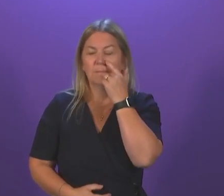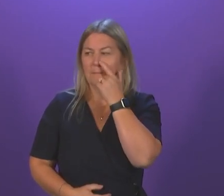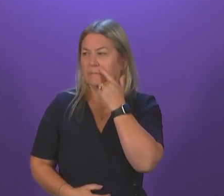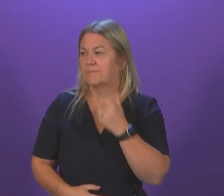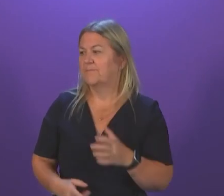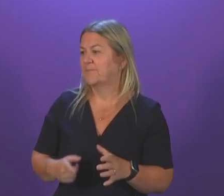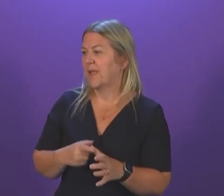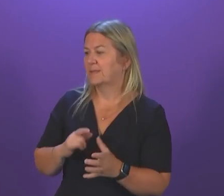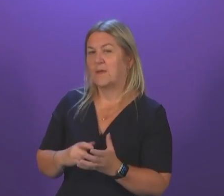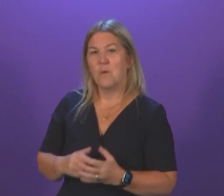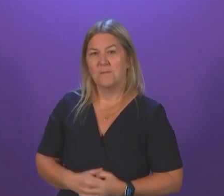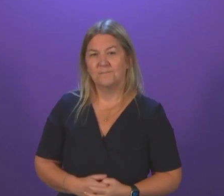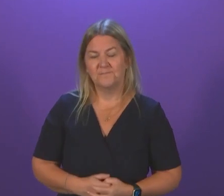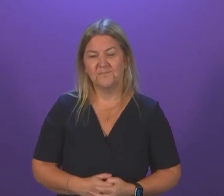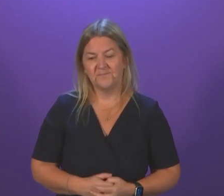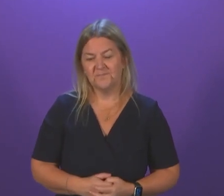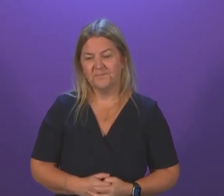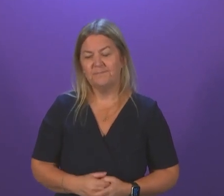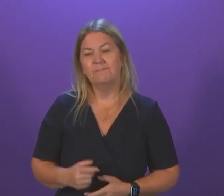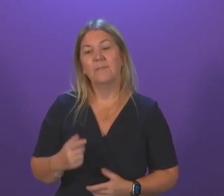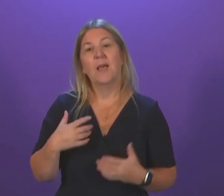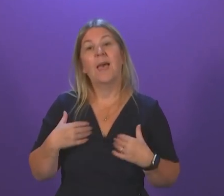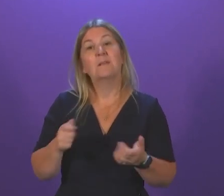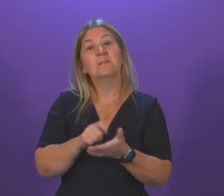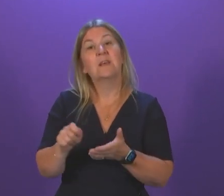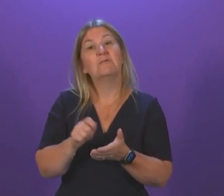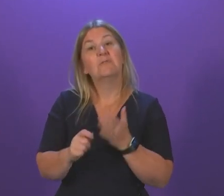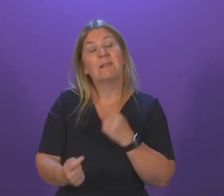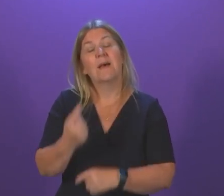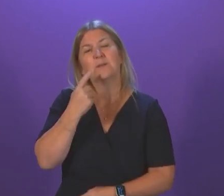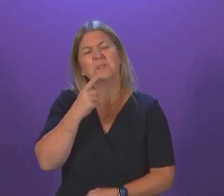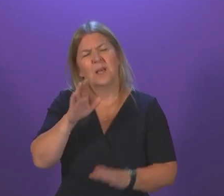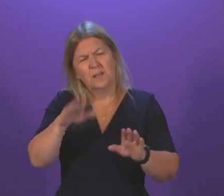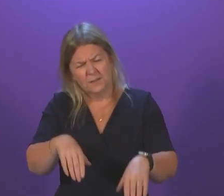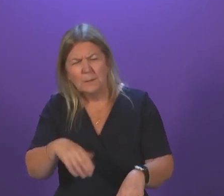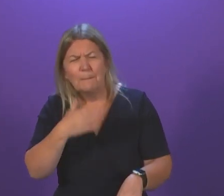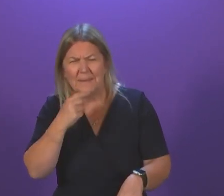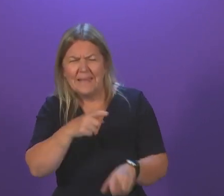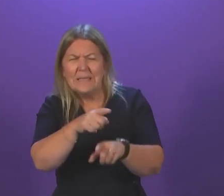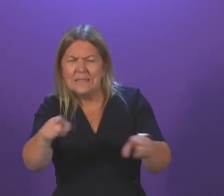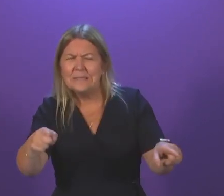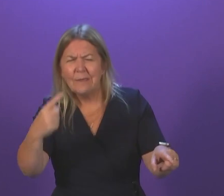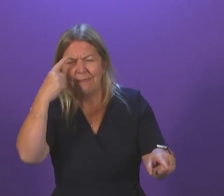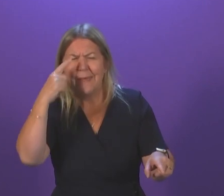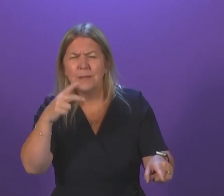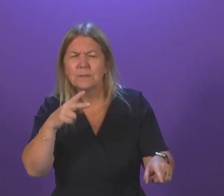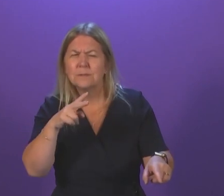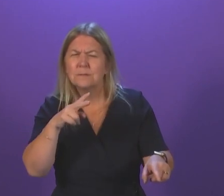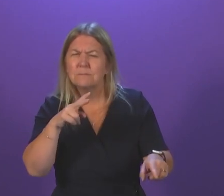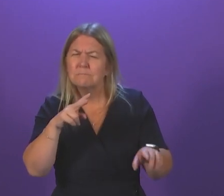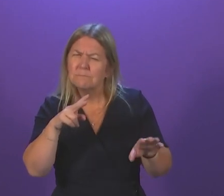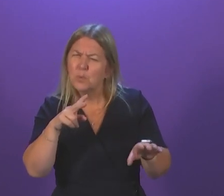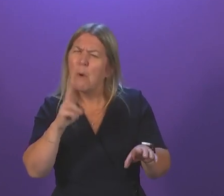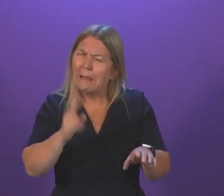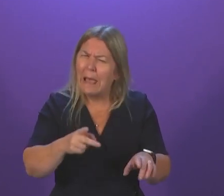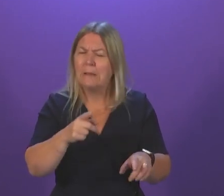Presiding officer, last week, the health secretary told the public to think twice about calling an ambulance. This week, islanders on Islay and Colinsay